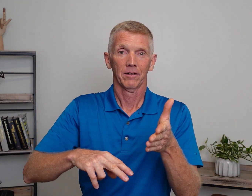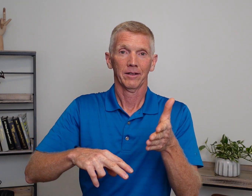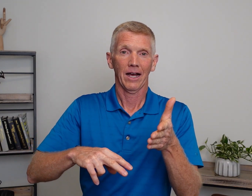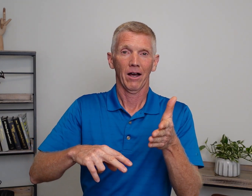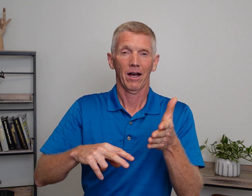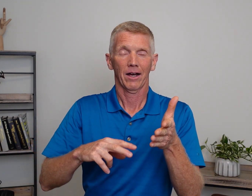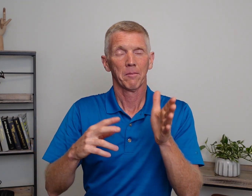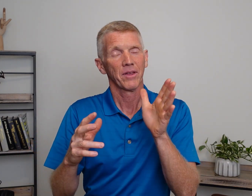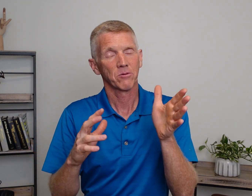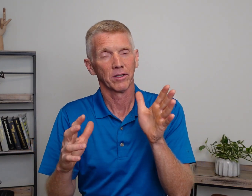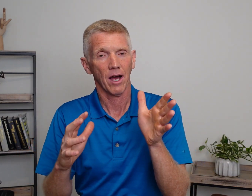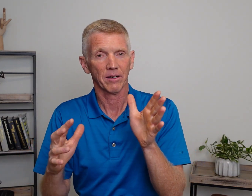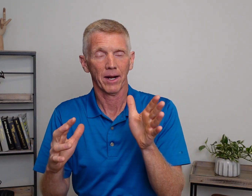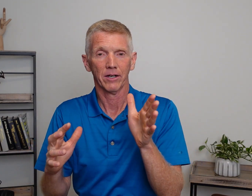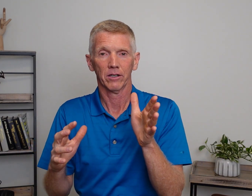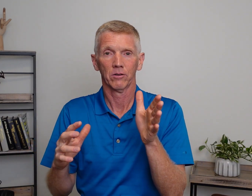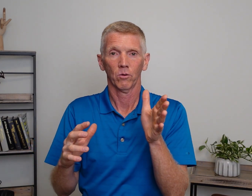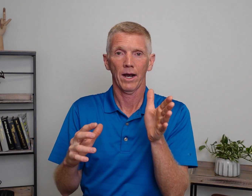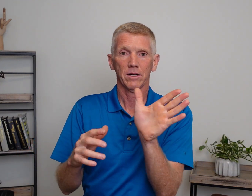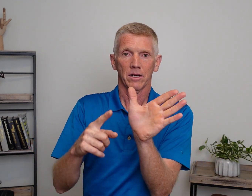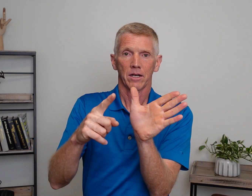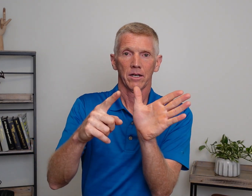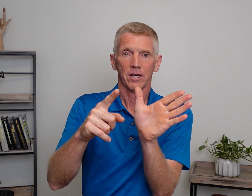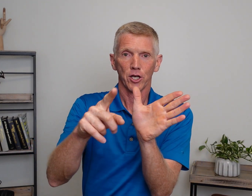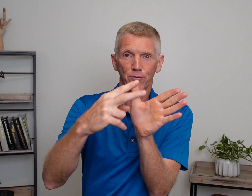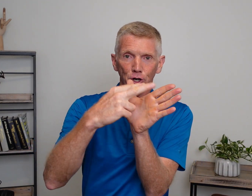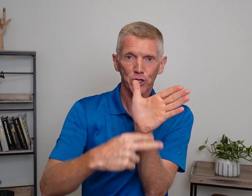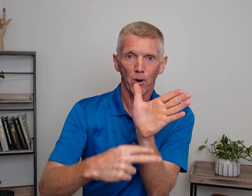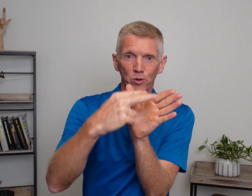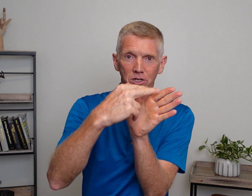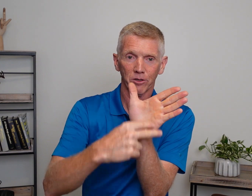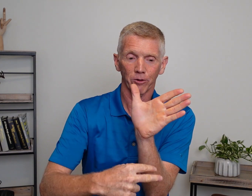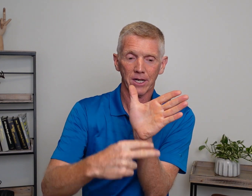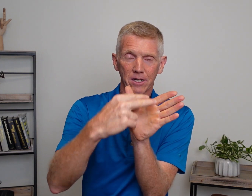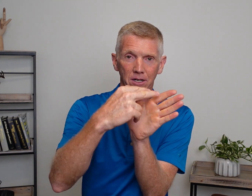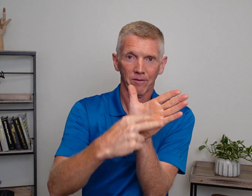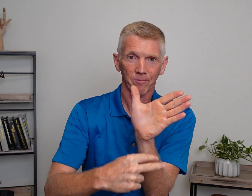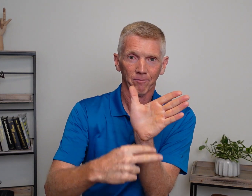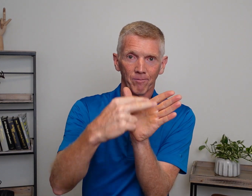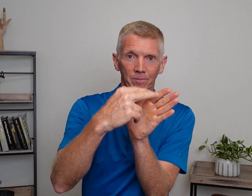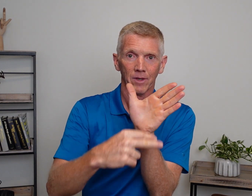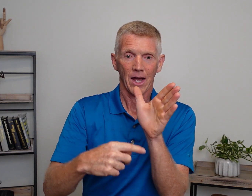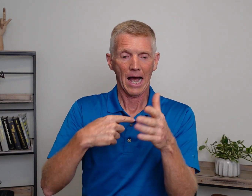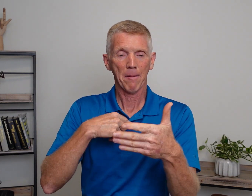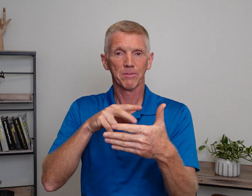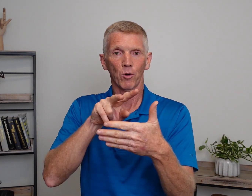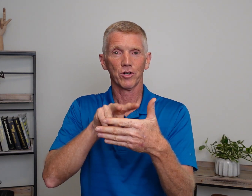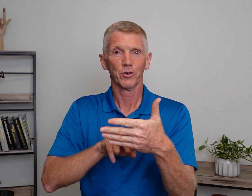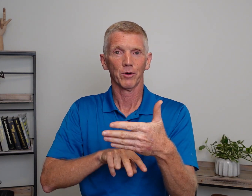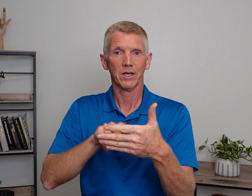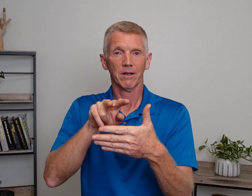Now, a couple things I want to talk about here. Right? If you're supposed to read, I'm supposed to read.